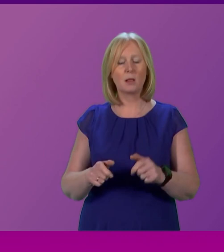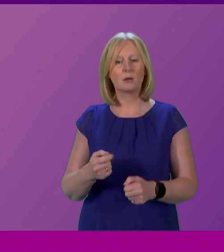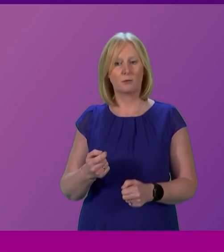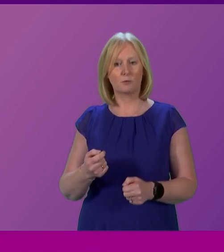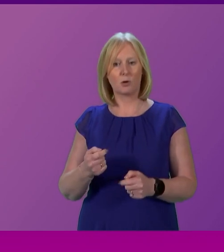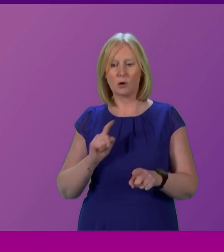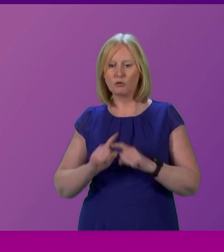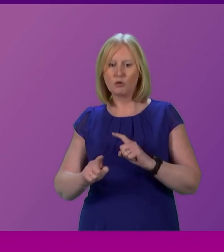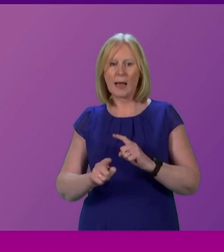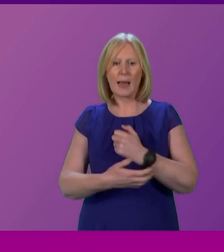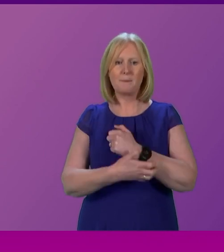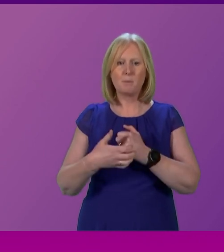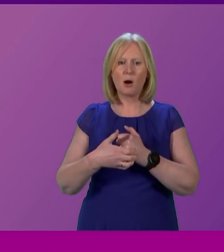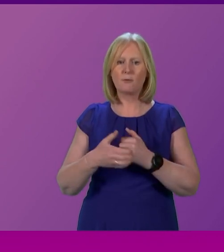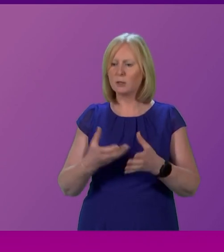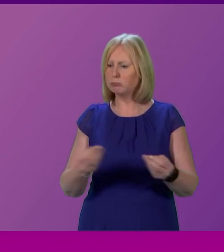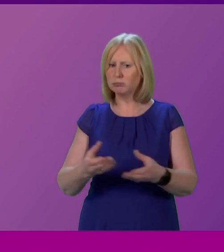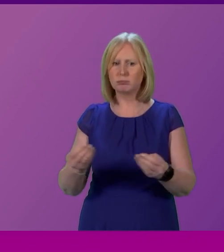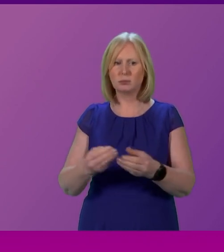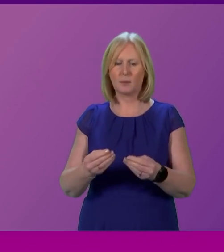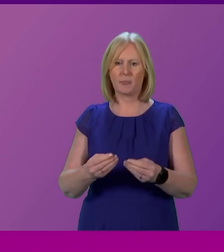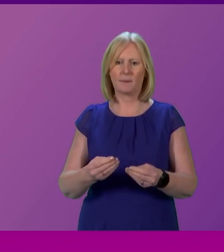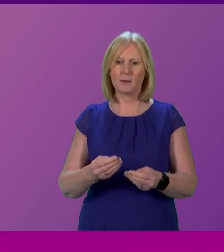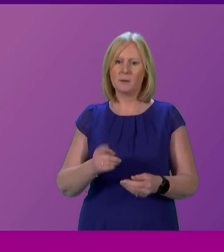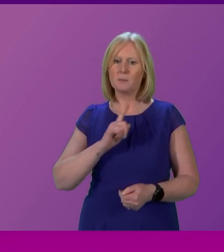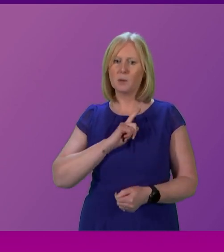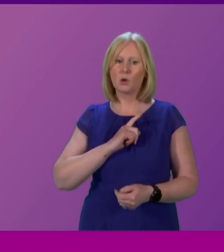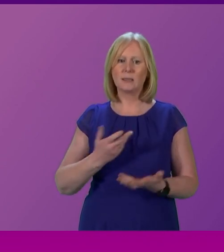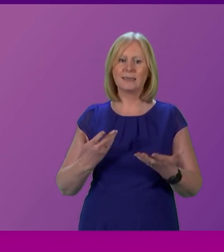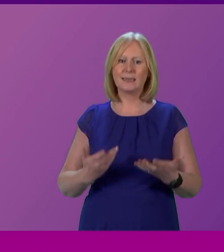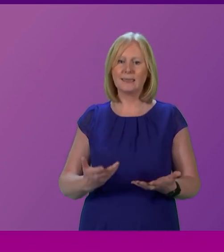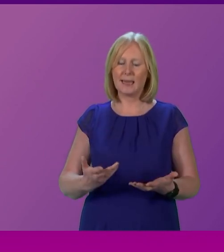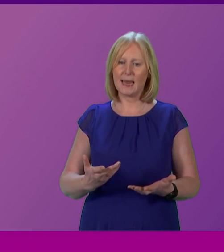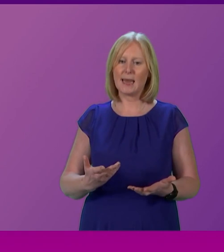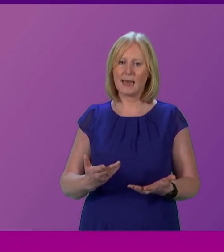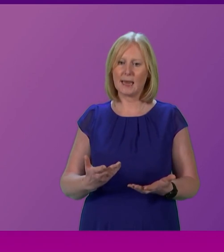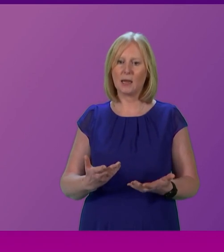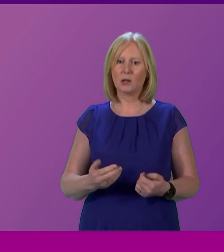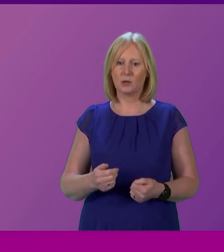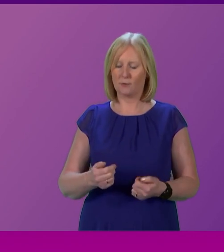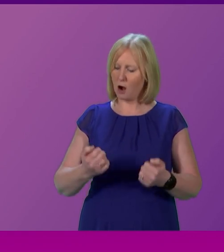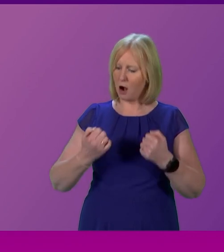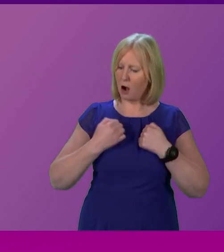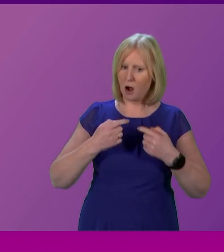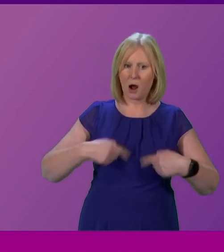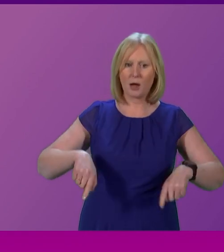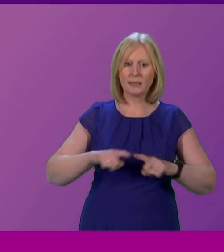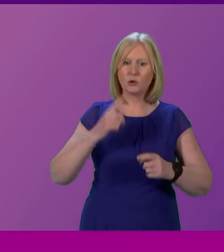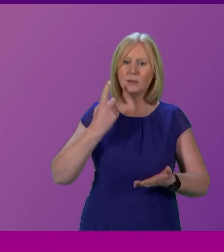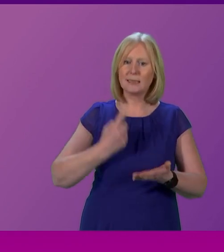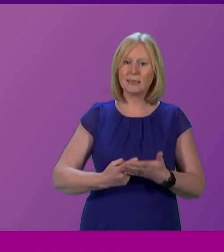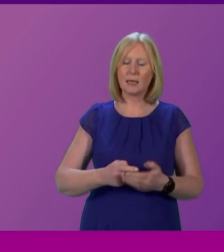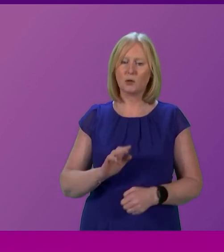poverty. The merits of independence are not for today. Because today, I'm concluding, because today is not for us to decide.